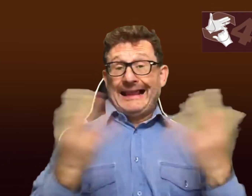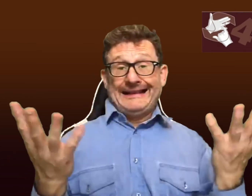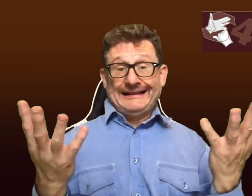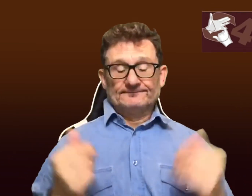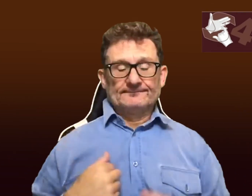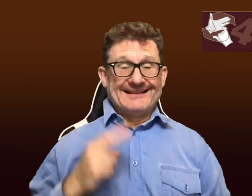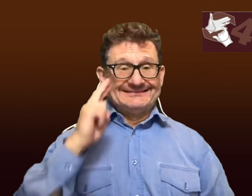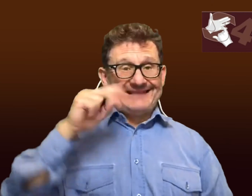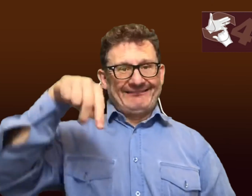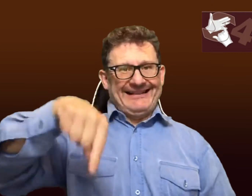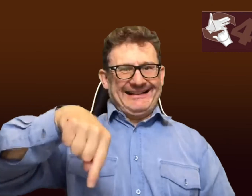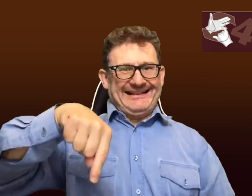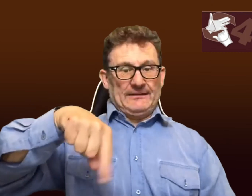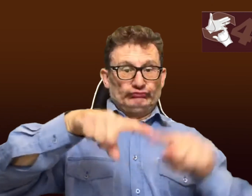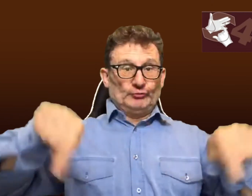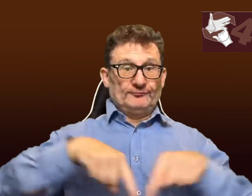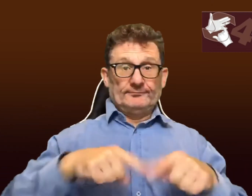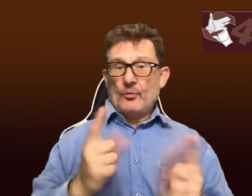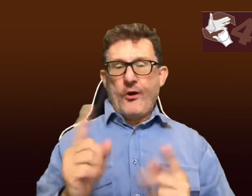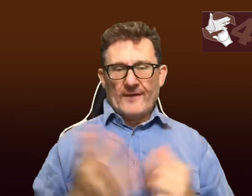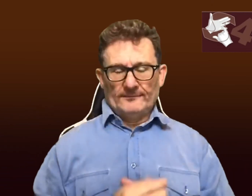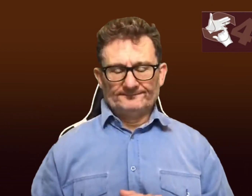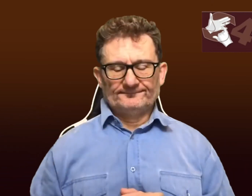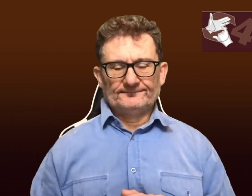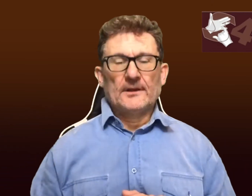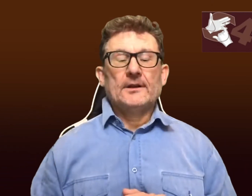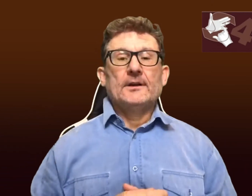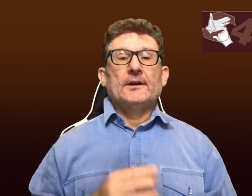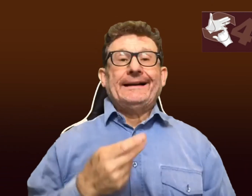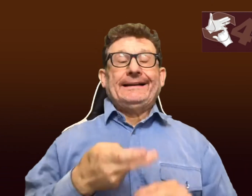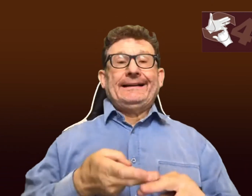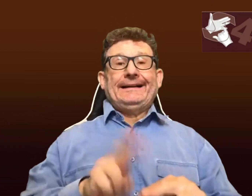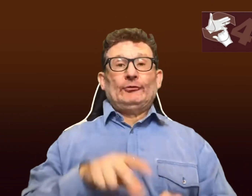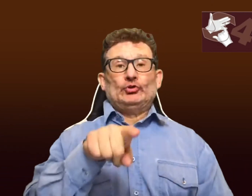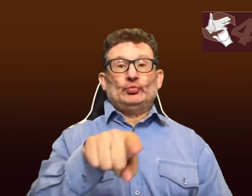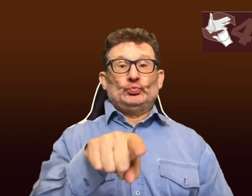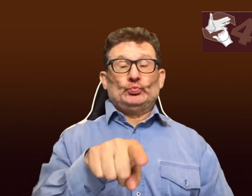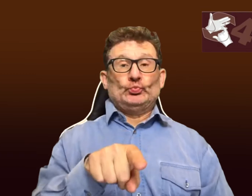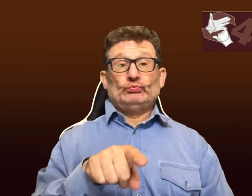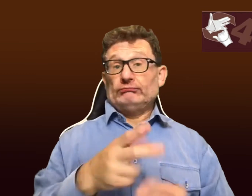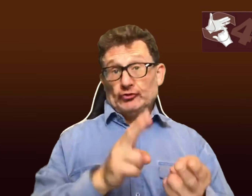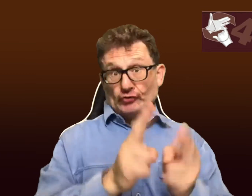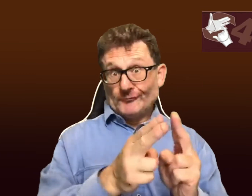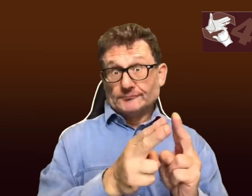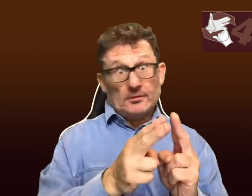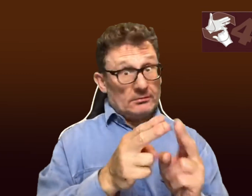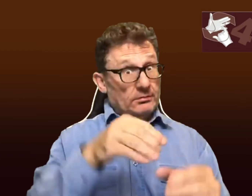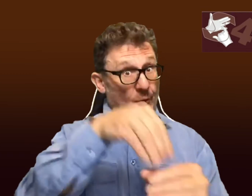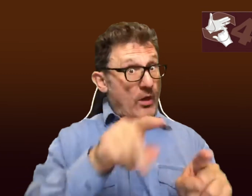Say you were in a room and you had a deaf person there with you. Say there was an